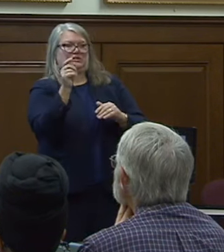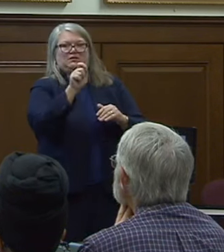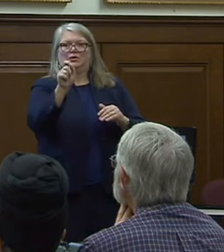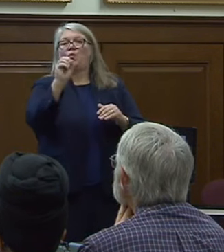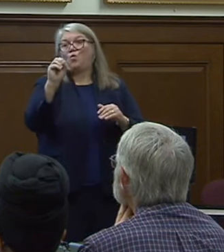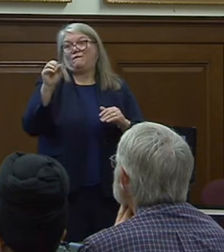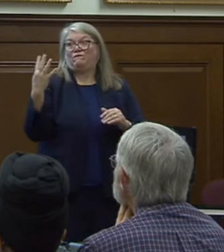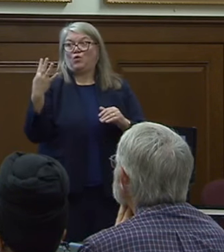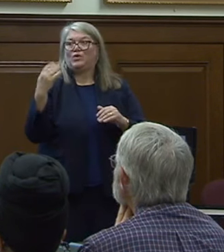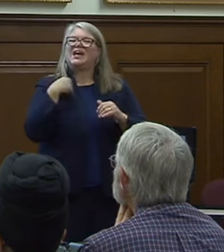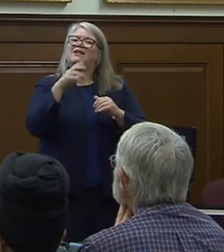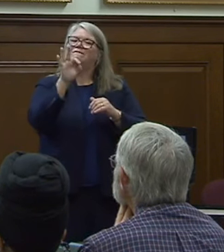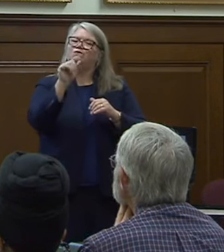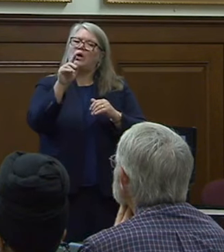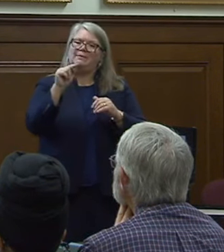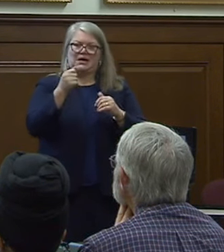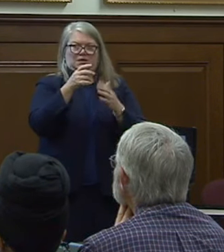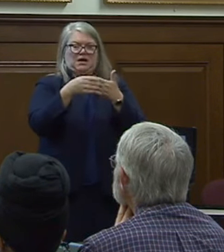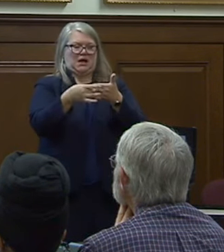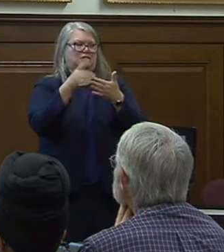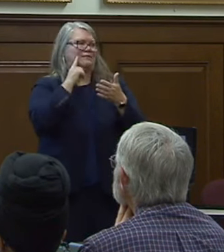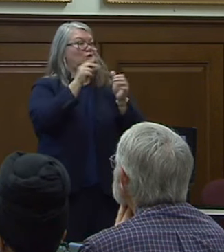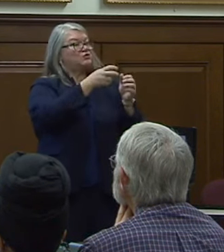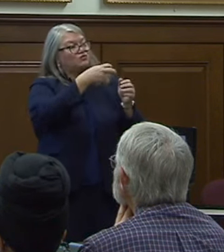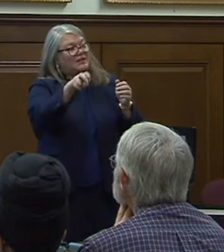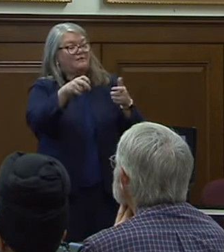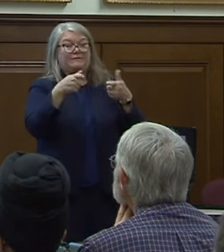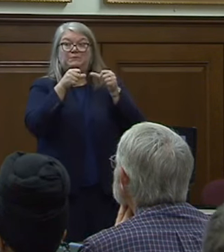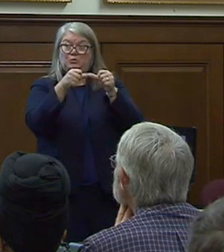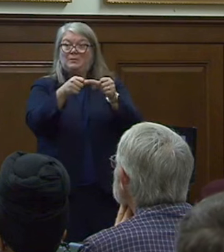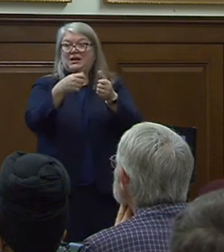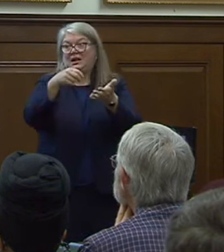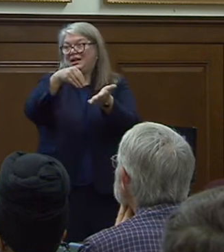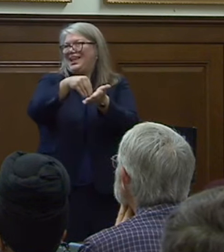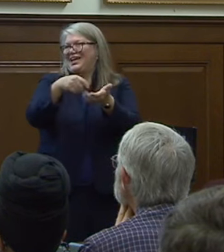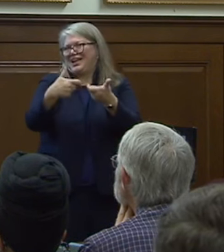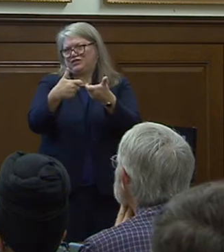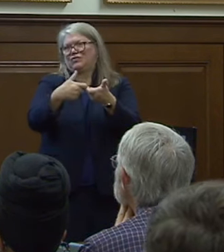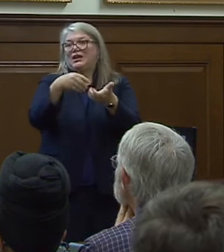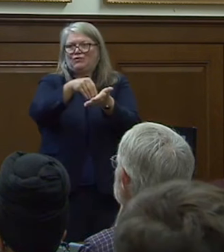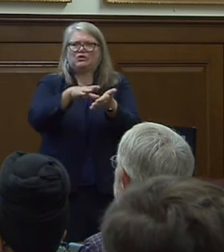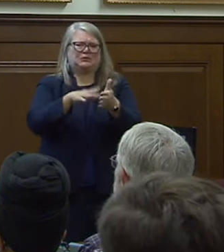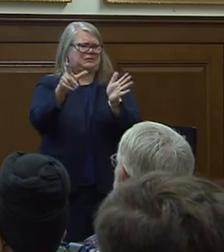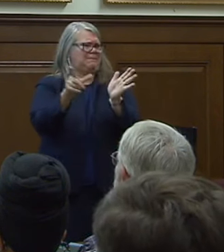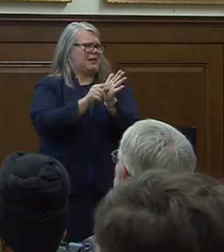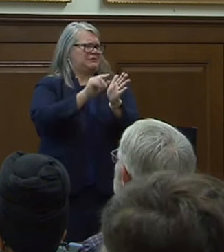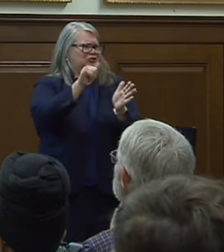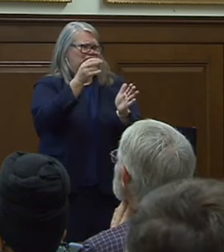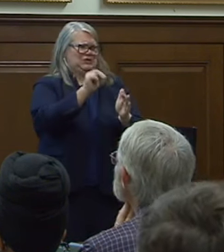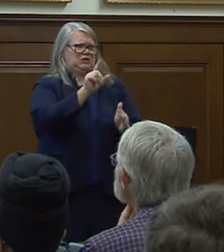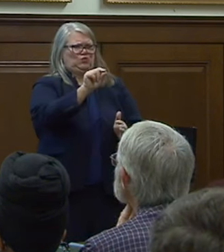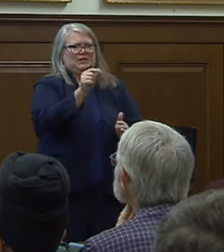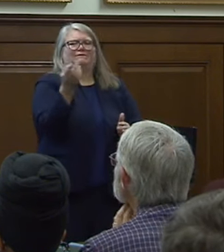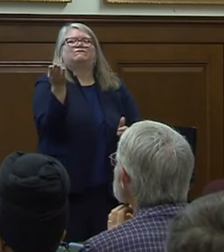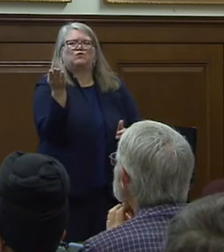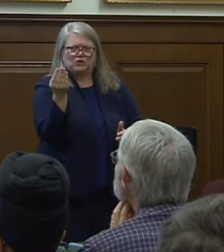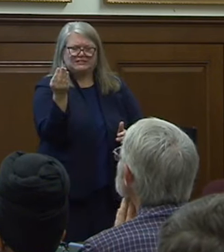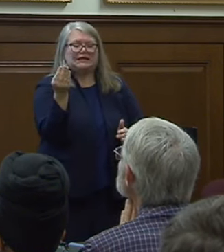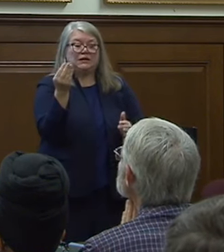format guidance for the transfer of permanent electronic records which was published in uh january 2014